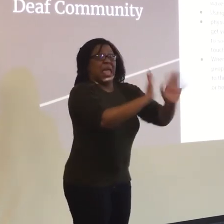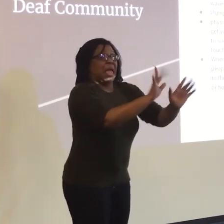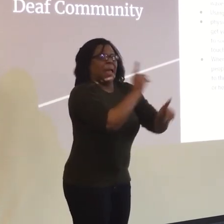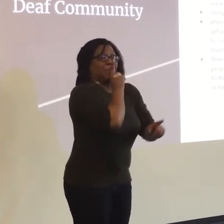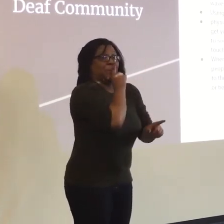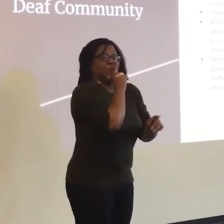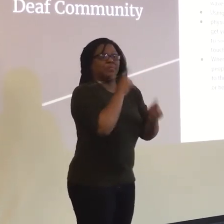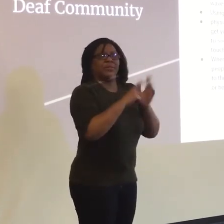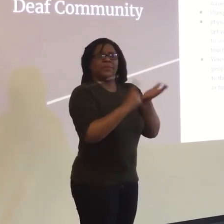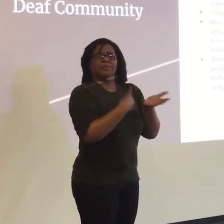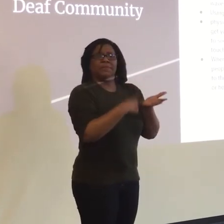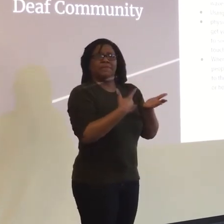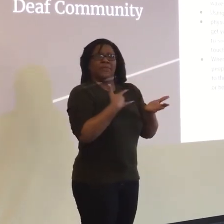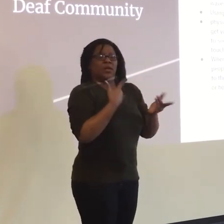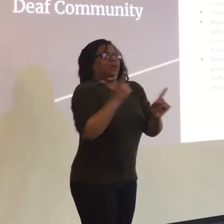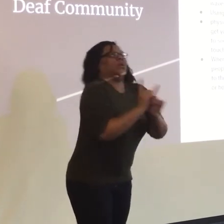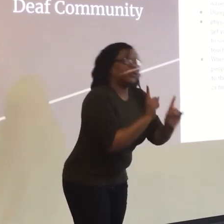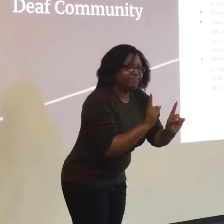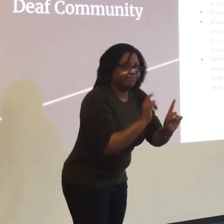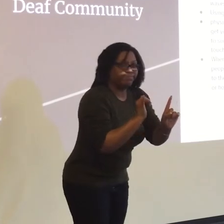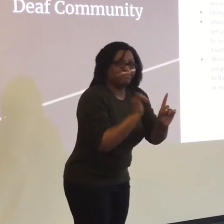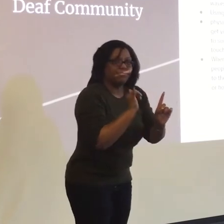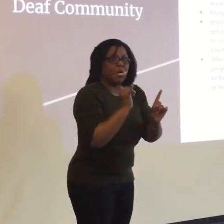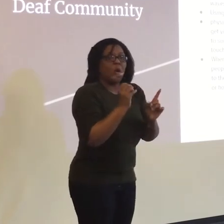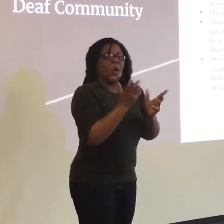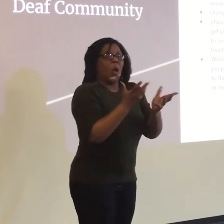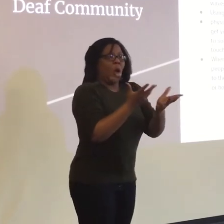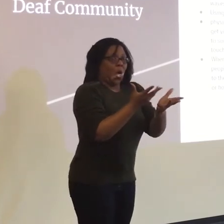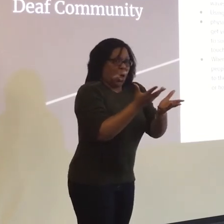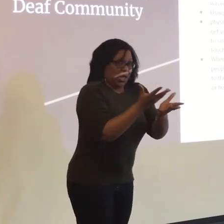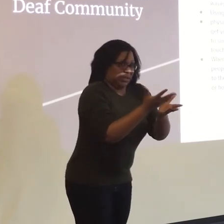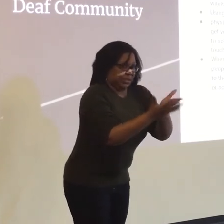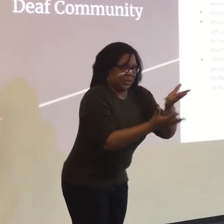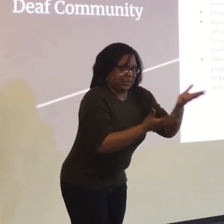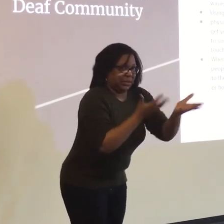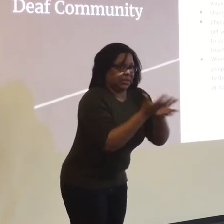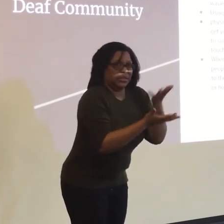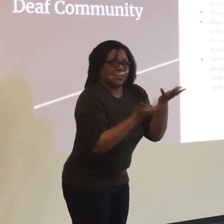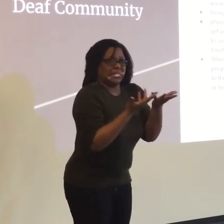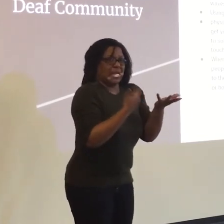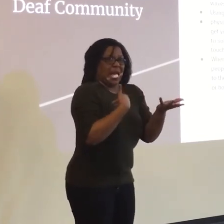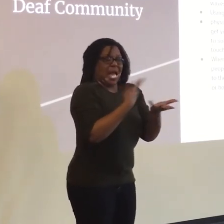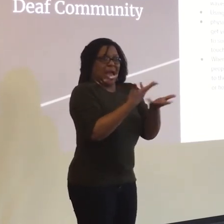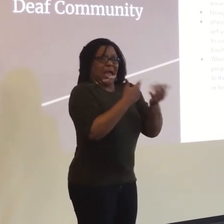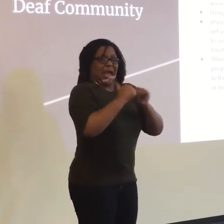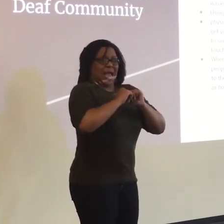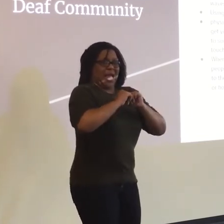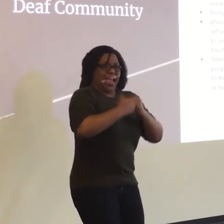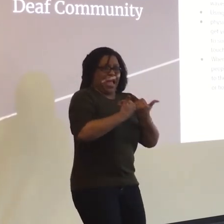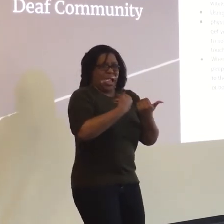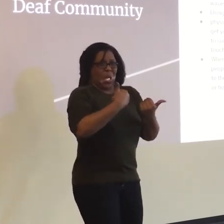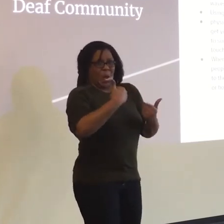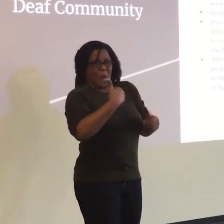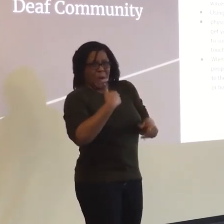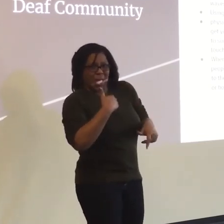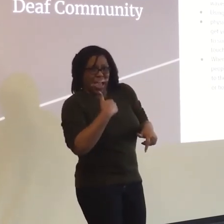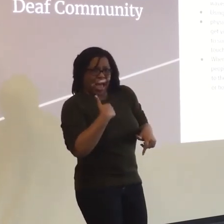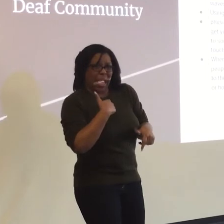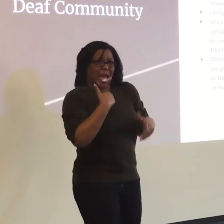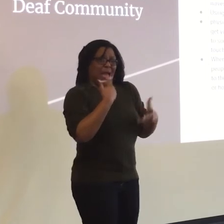start a conversation and work out, how is that going to go? Like, am I a non